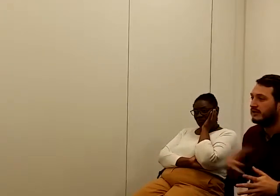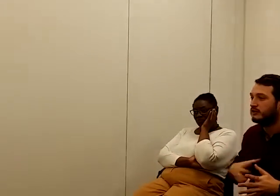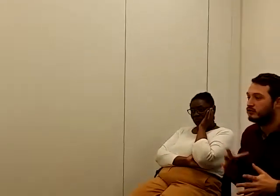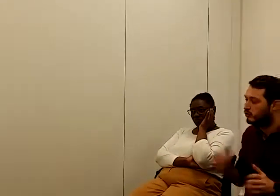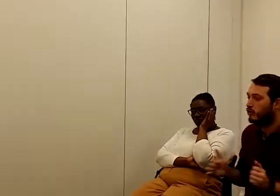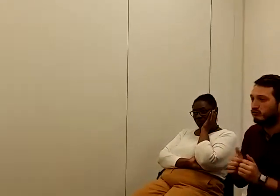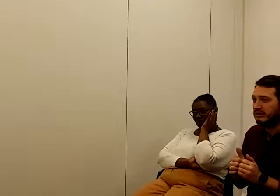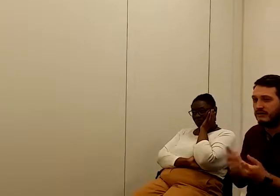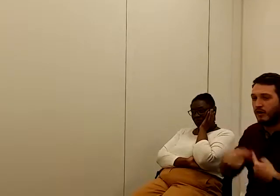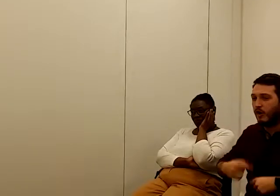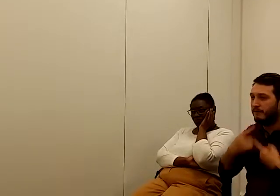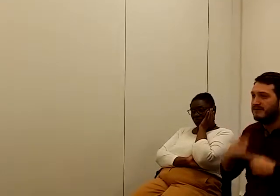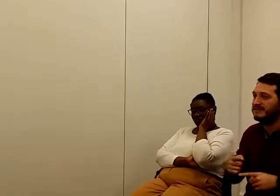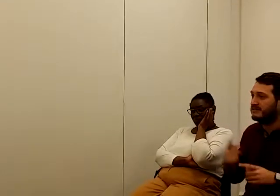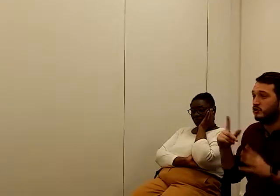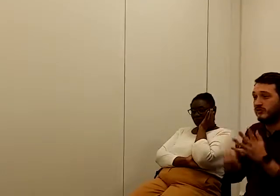We're going to to be different to the assessments.